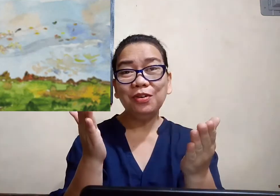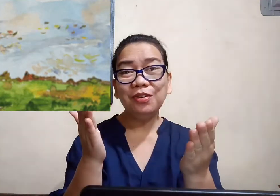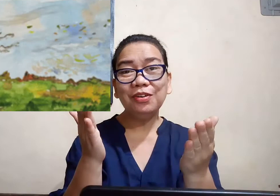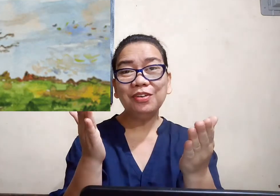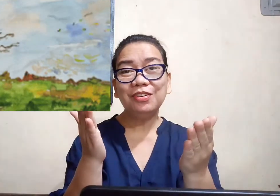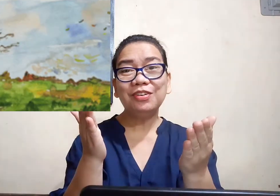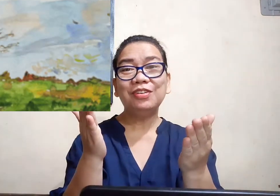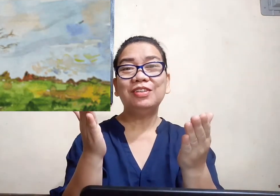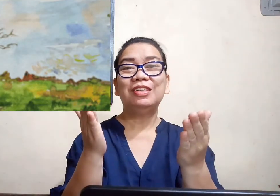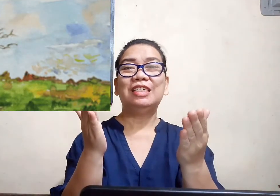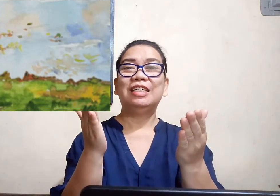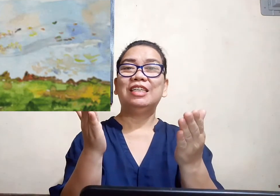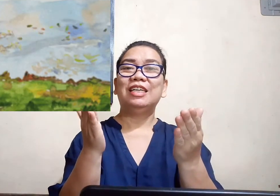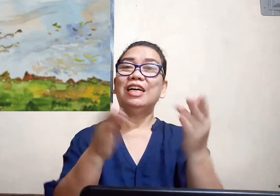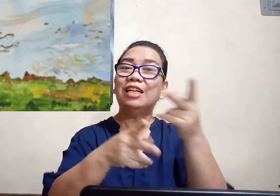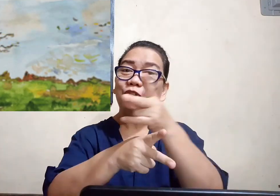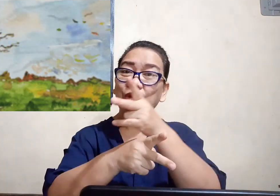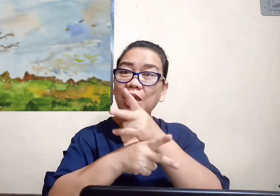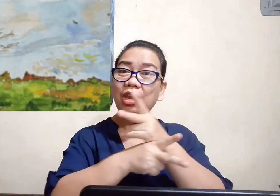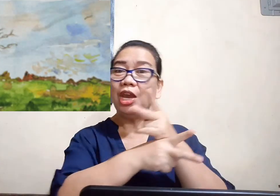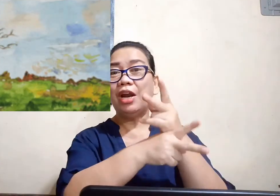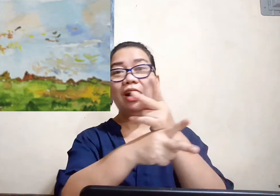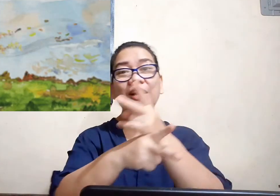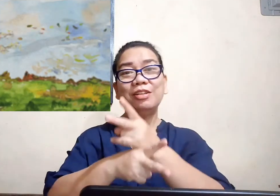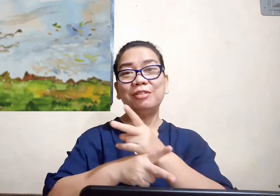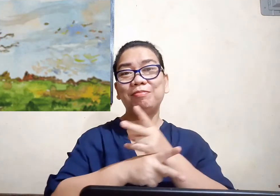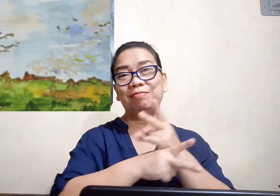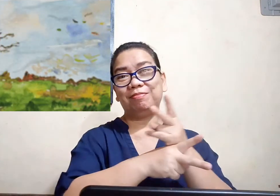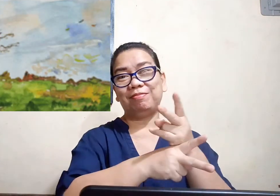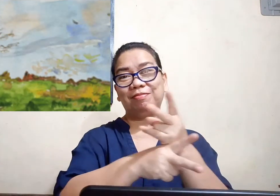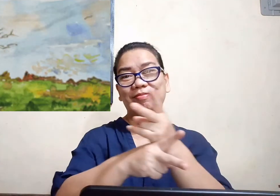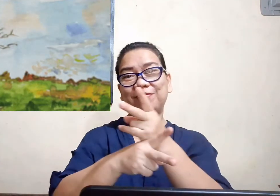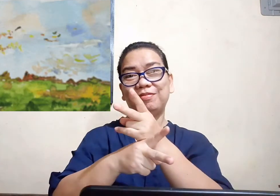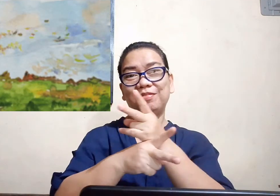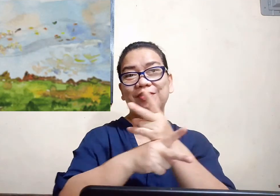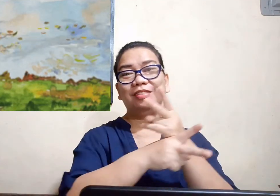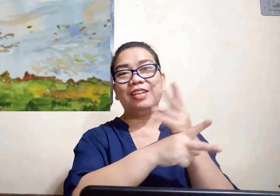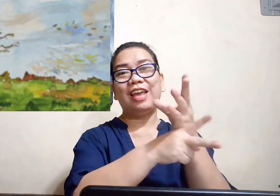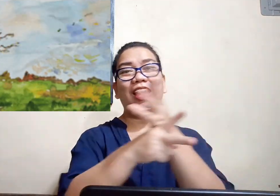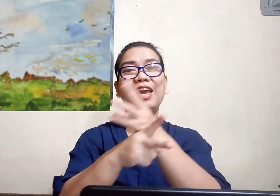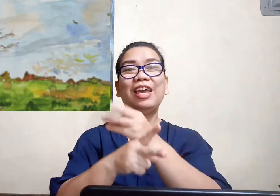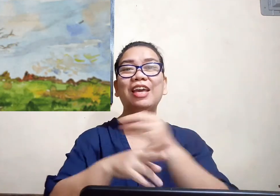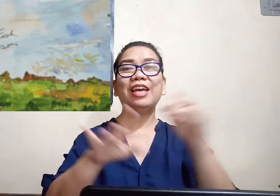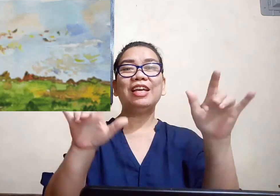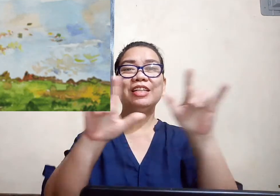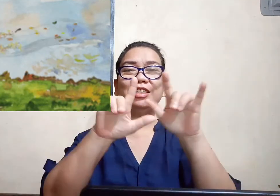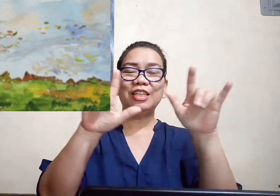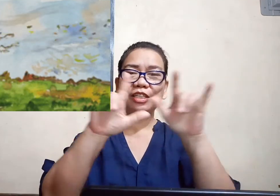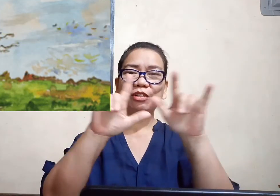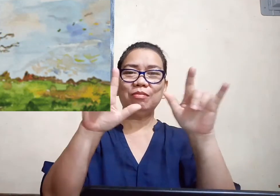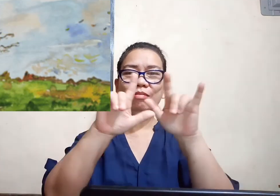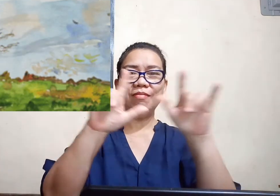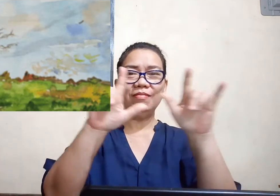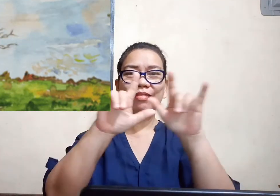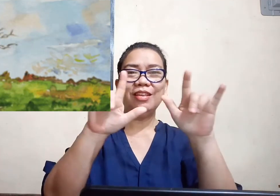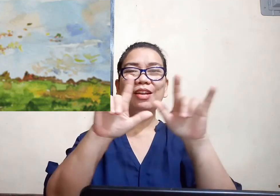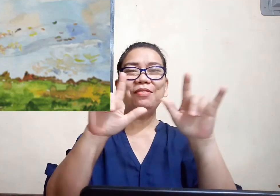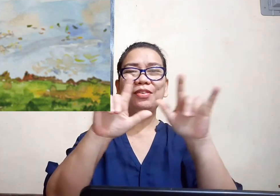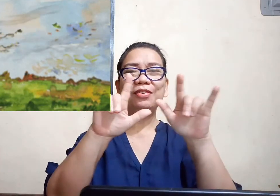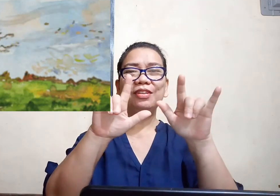take care and love you all